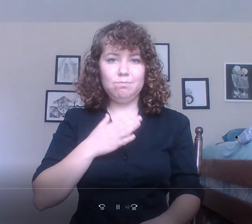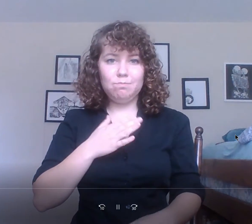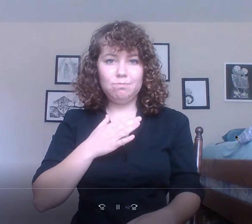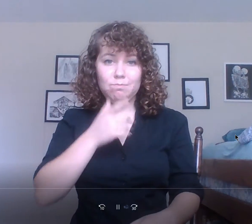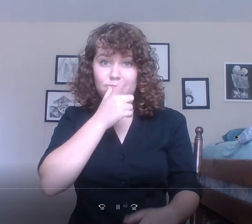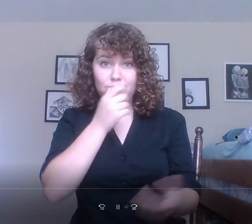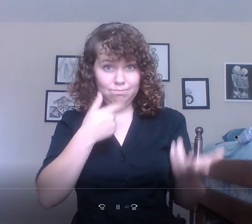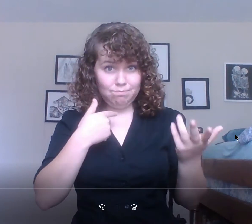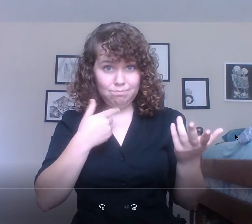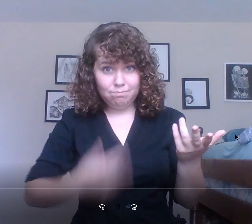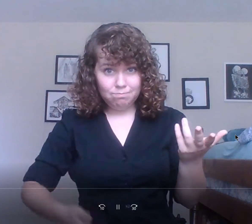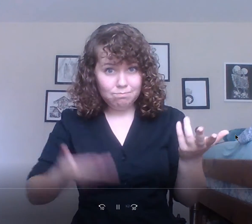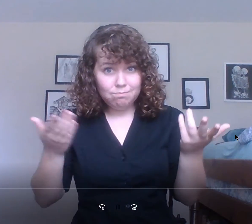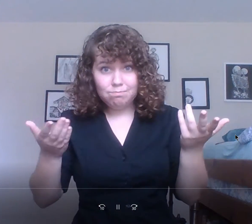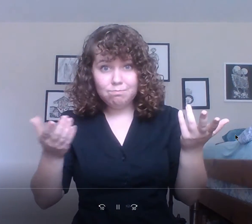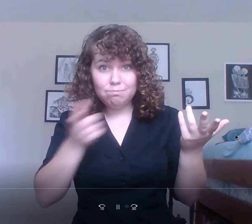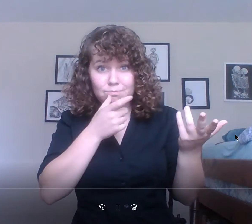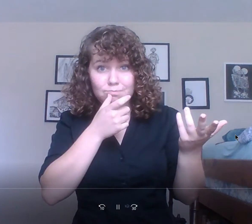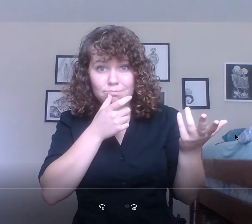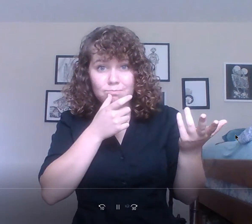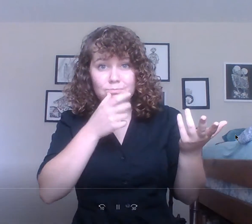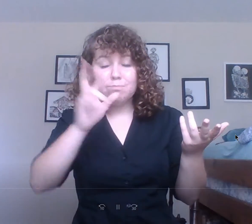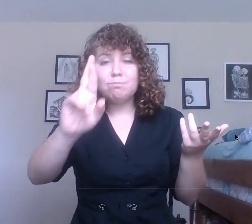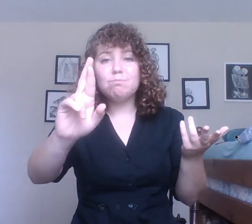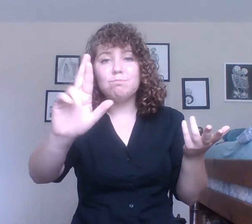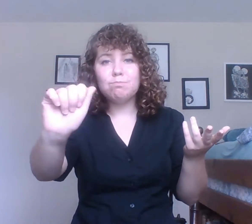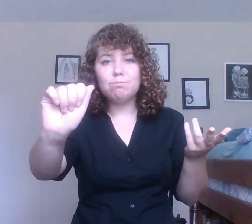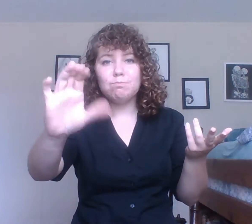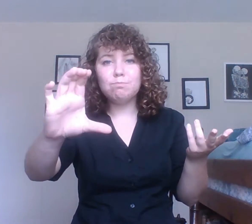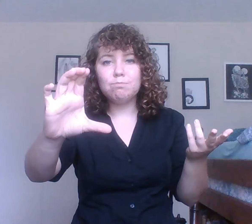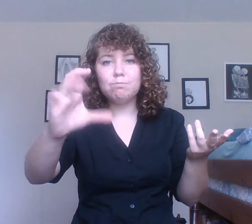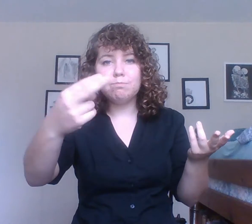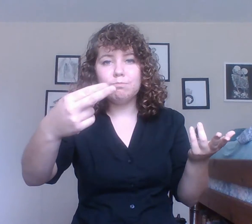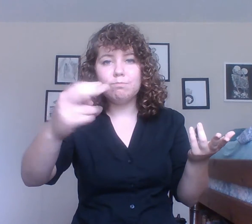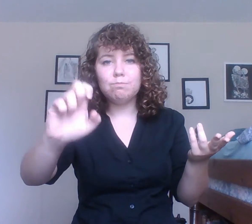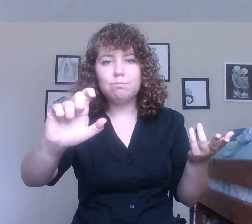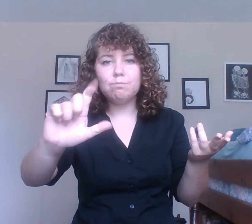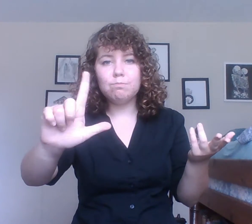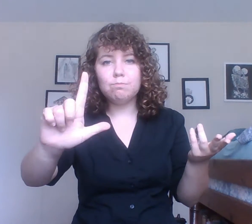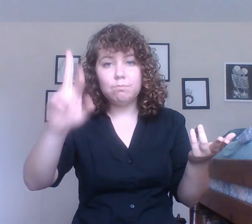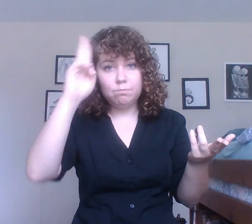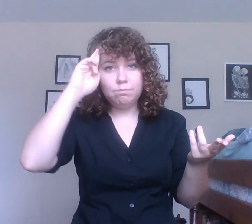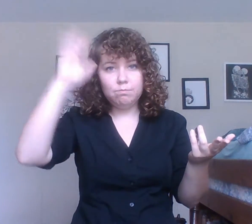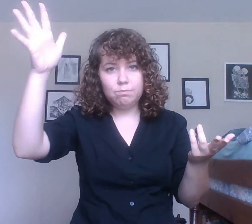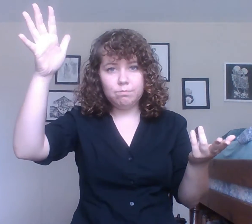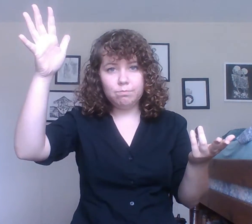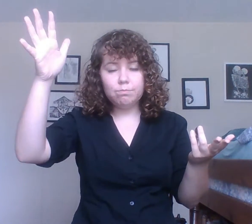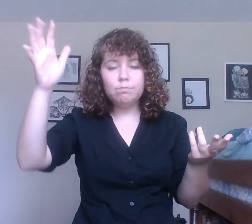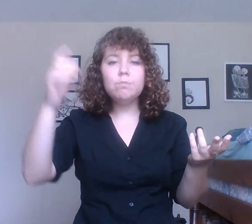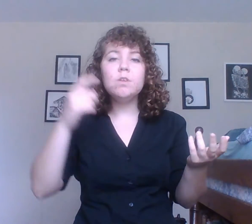hello who am I who am I Rachel my sign name is Rachel